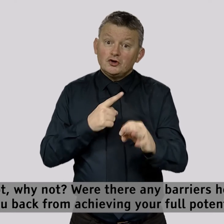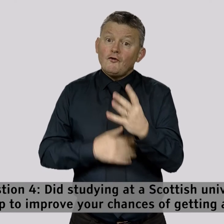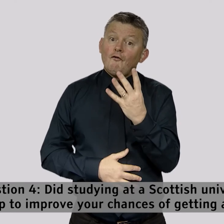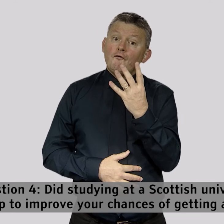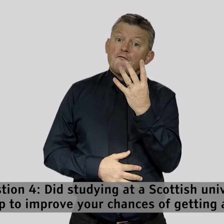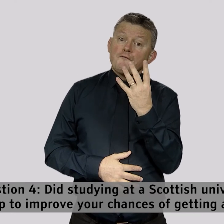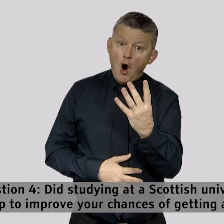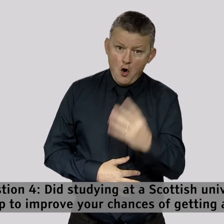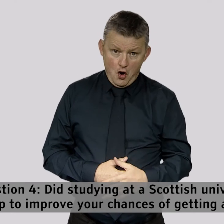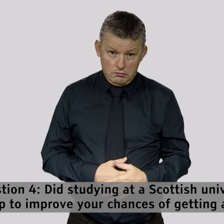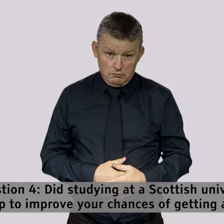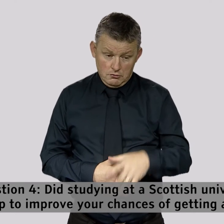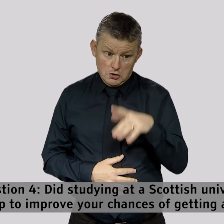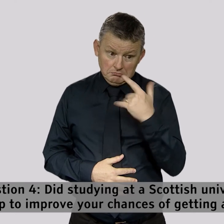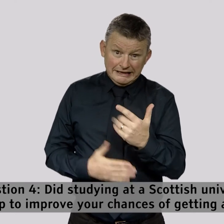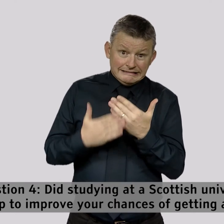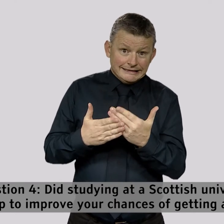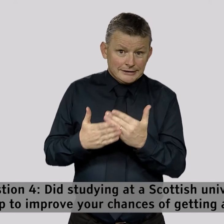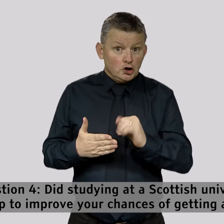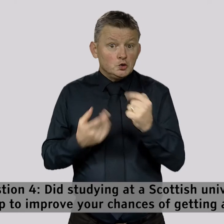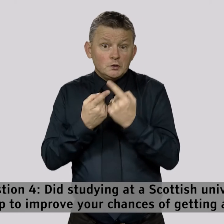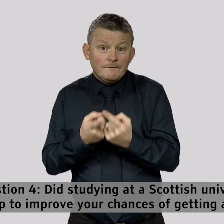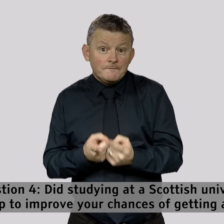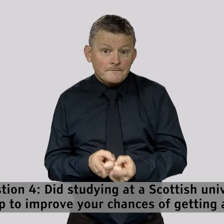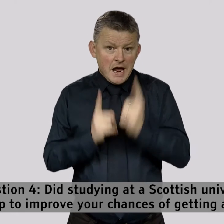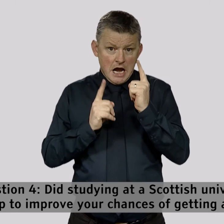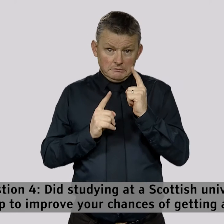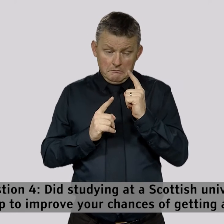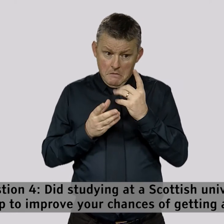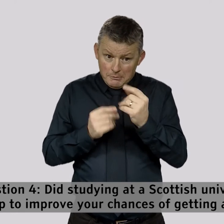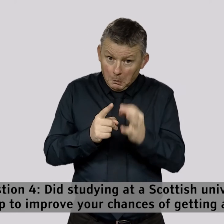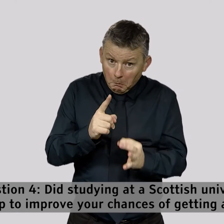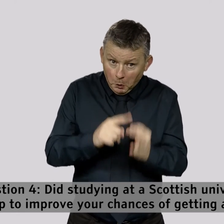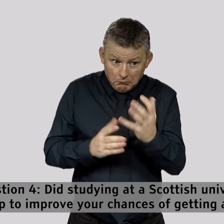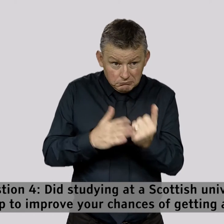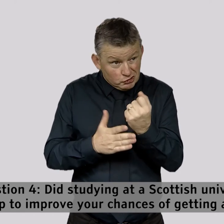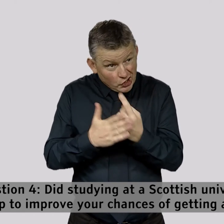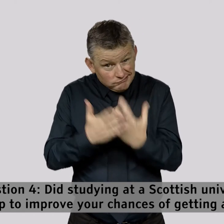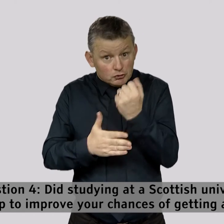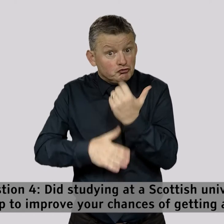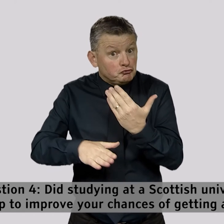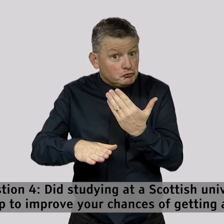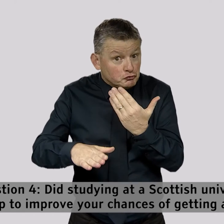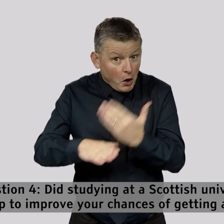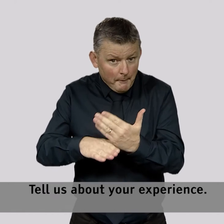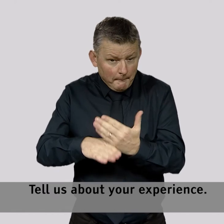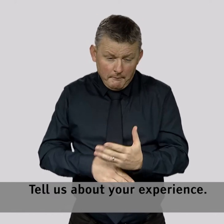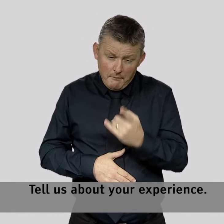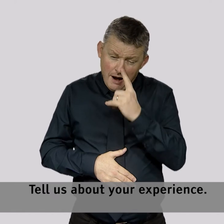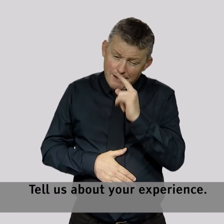Question 4. Did studying at a Scottish university help to improve your chances of getting a job? Tell